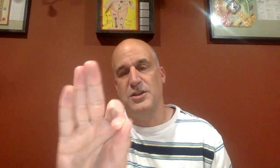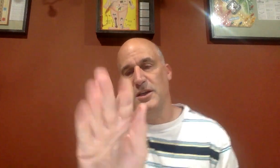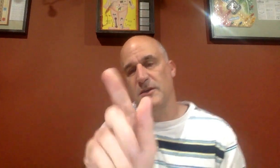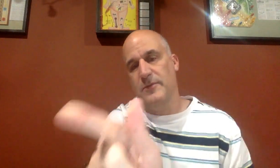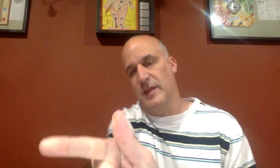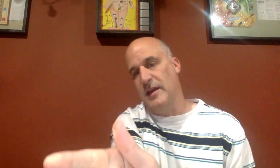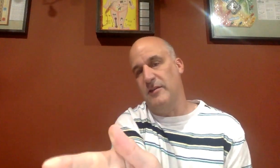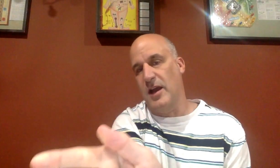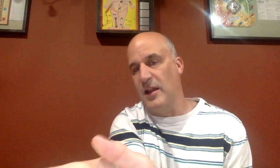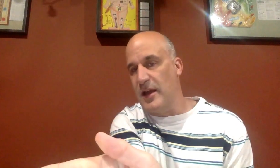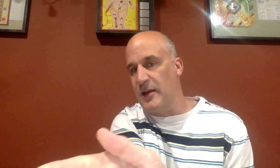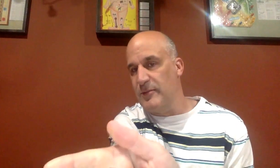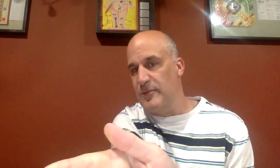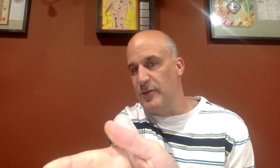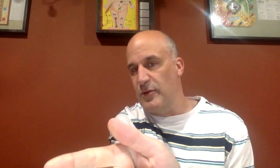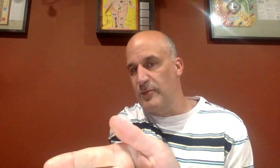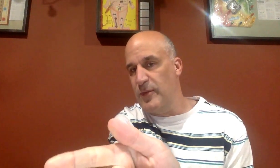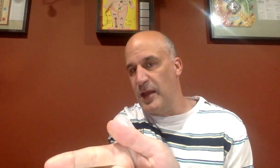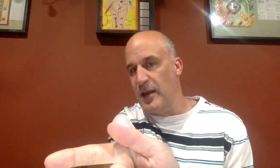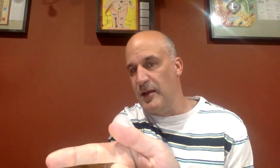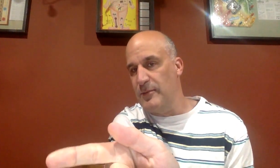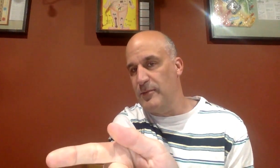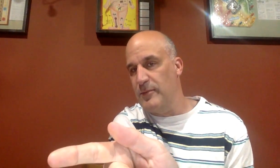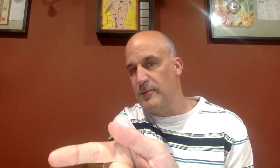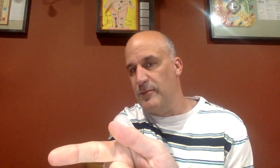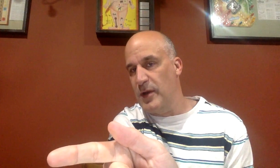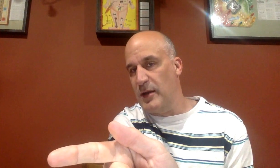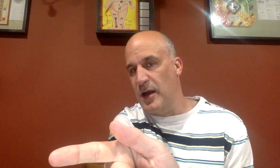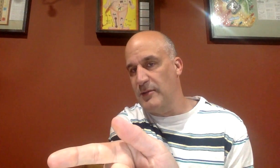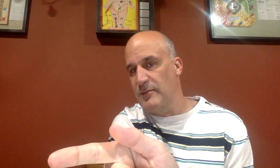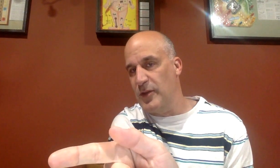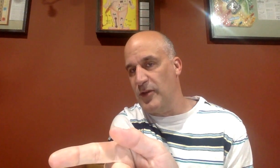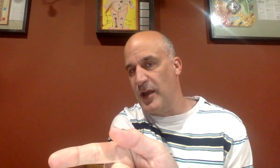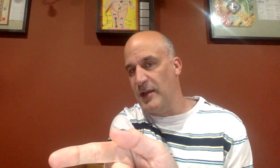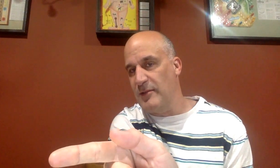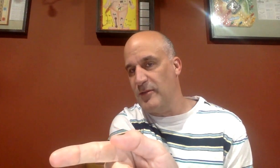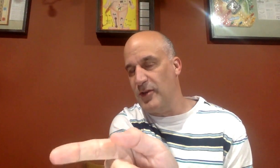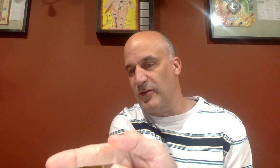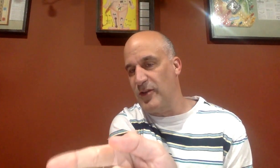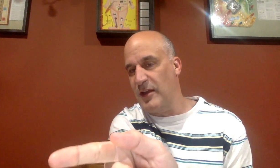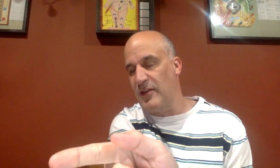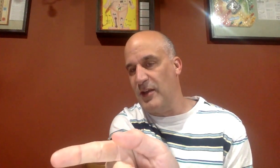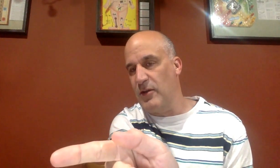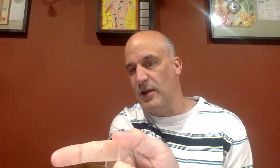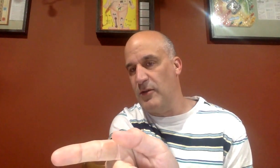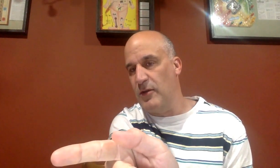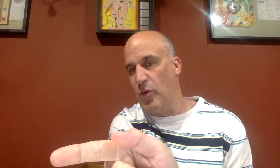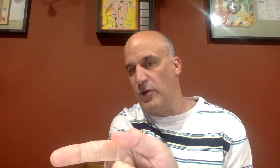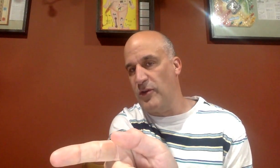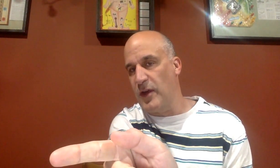G is kind of like you're making a gun with your hand. So you extend your pointer finger